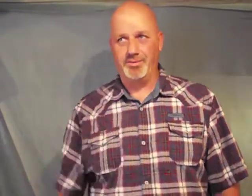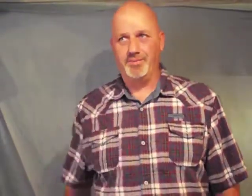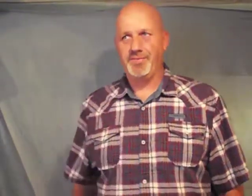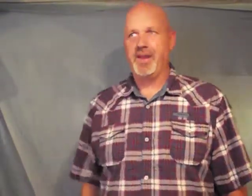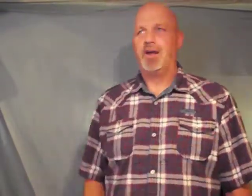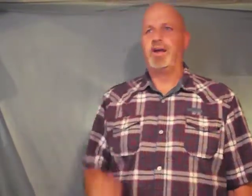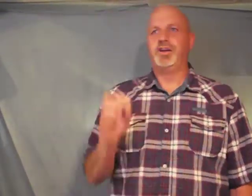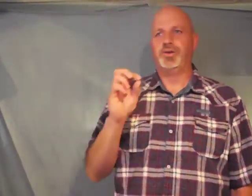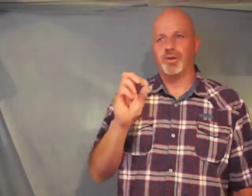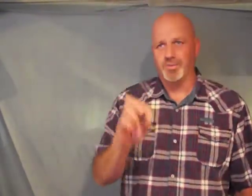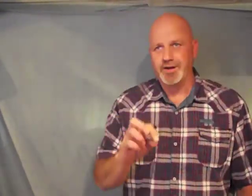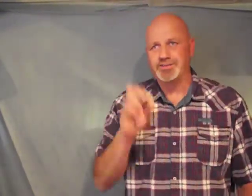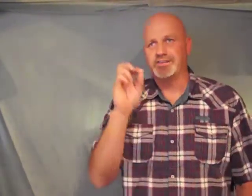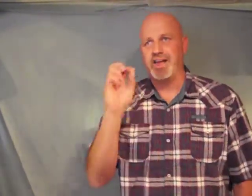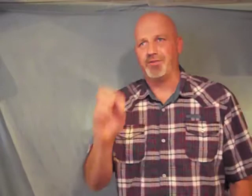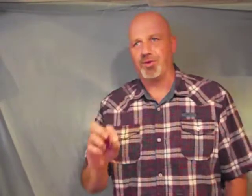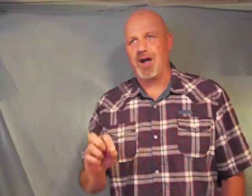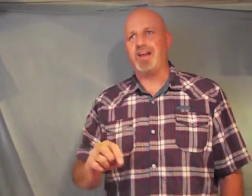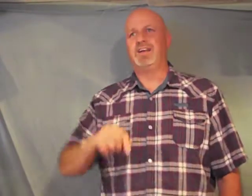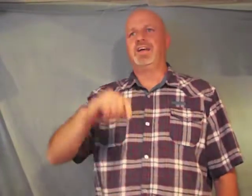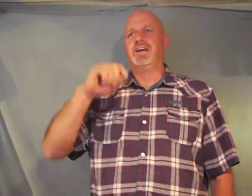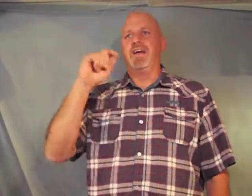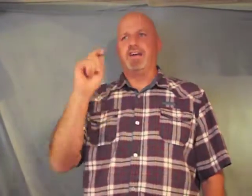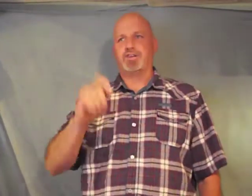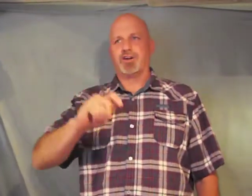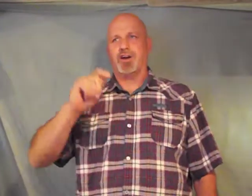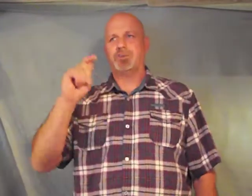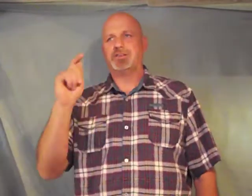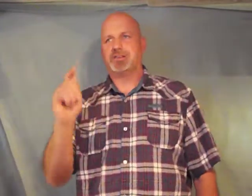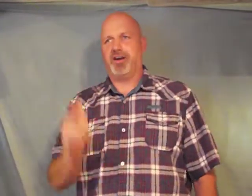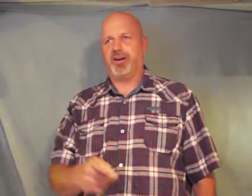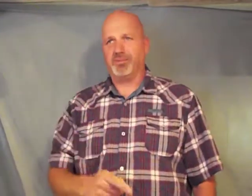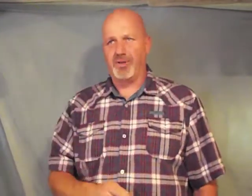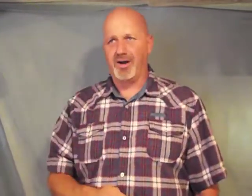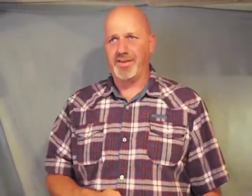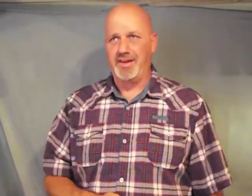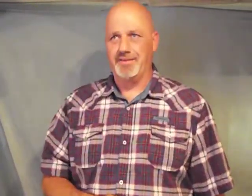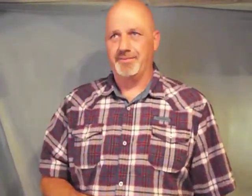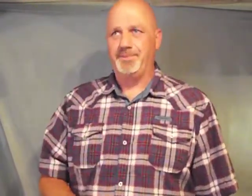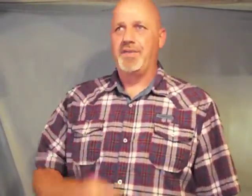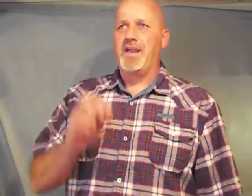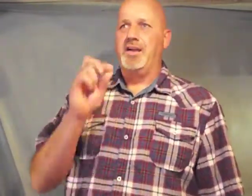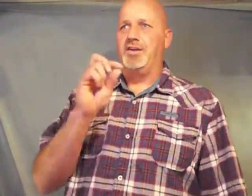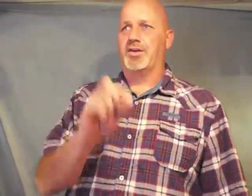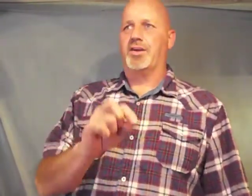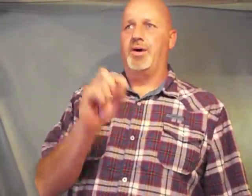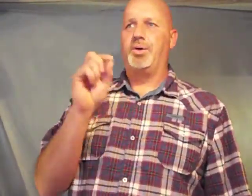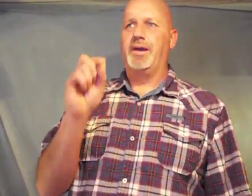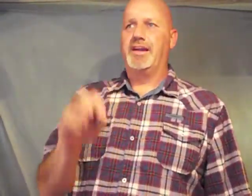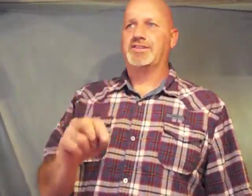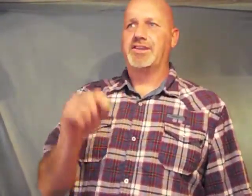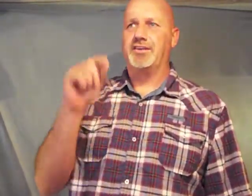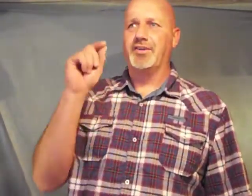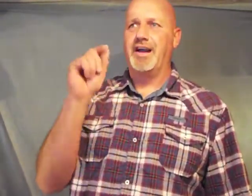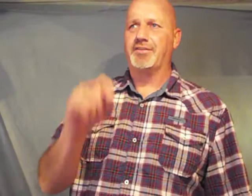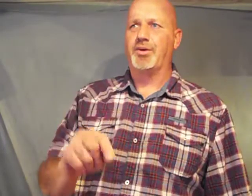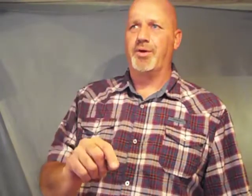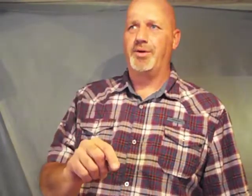your riches have rotted and your garments are moth eaten your gold and silver have corroded